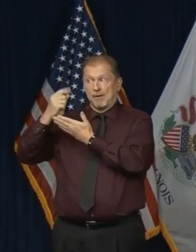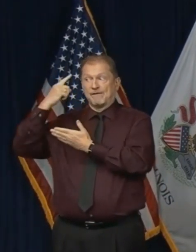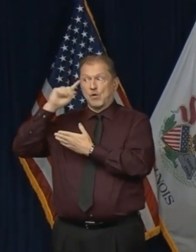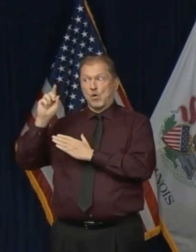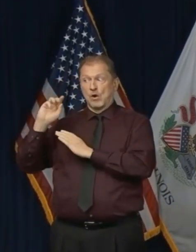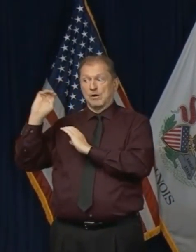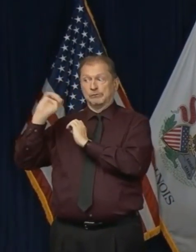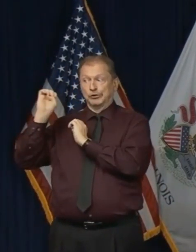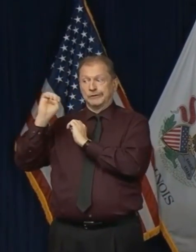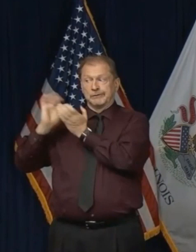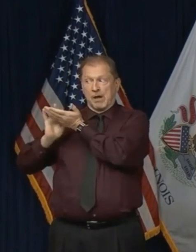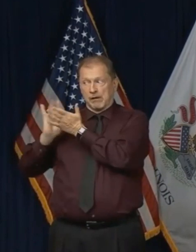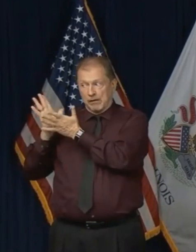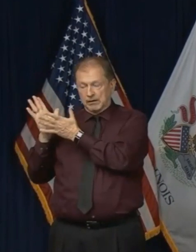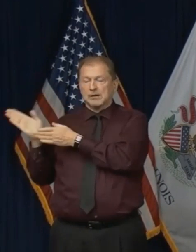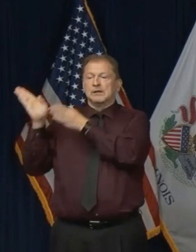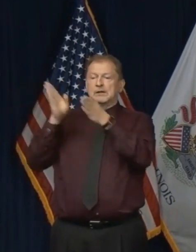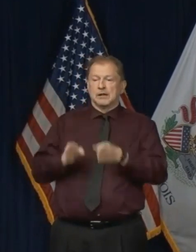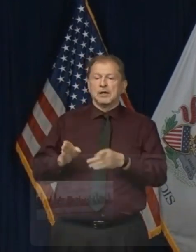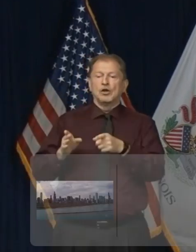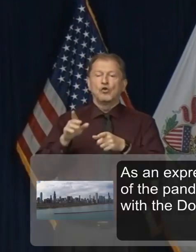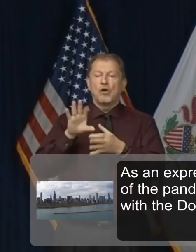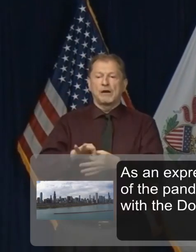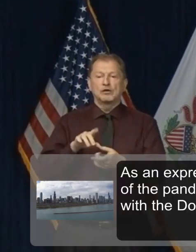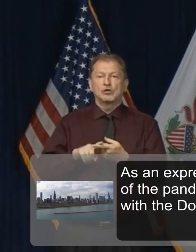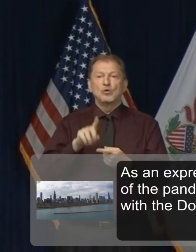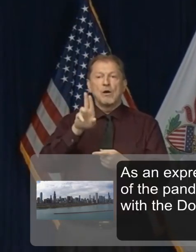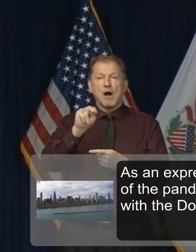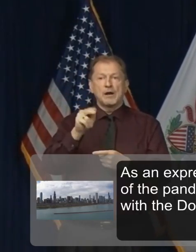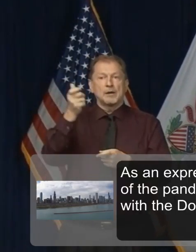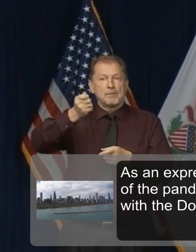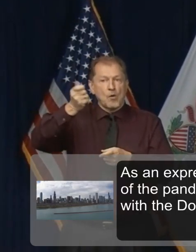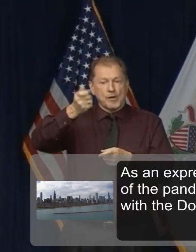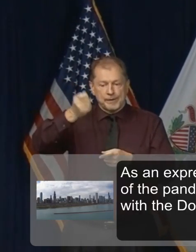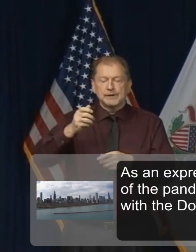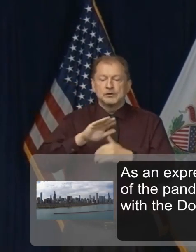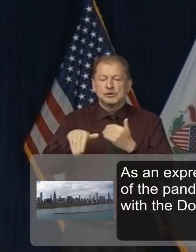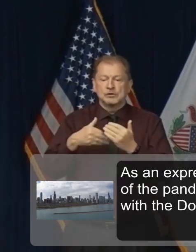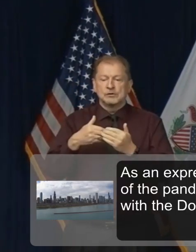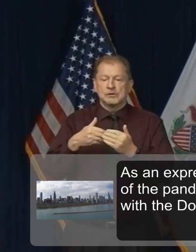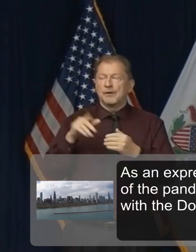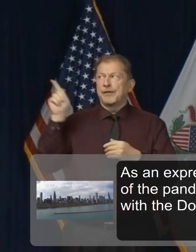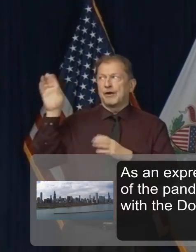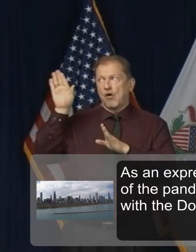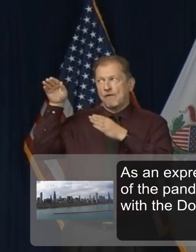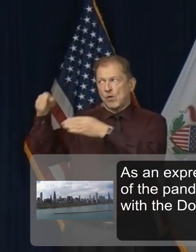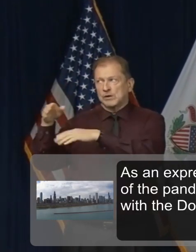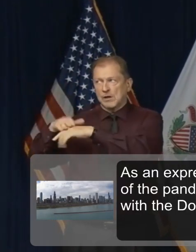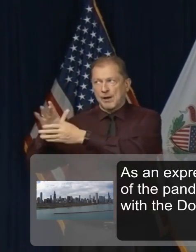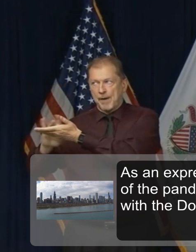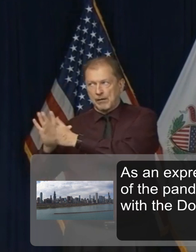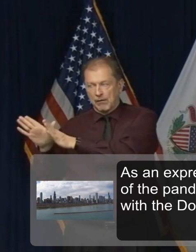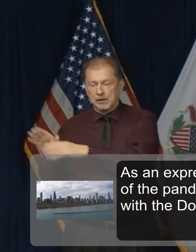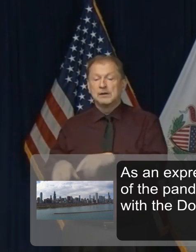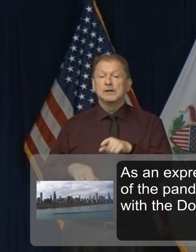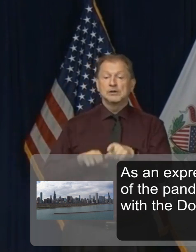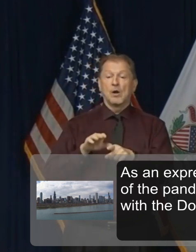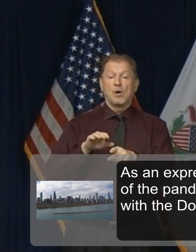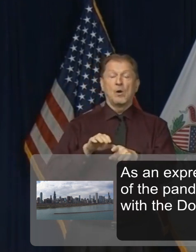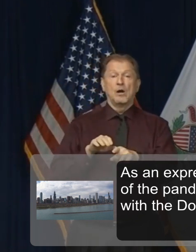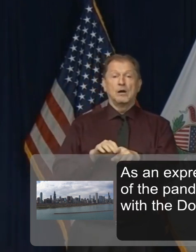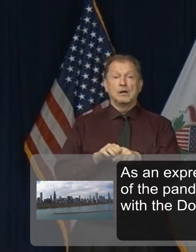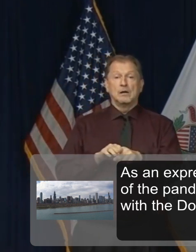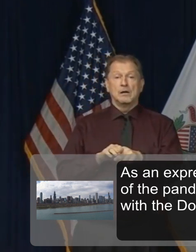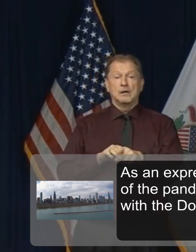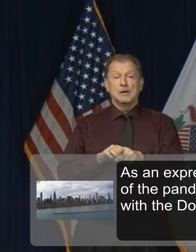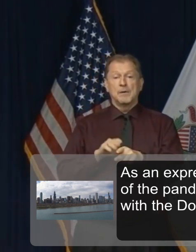in terms of personnel anyway. And right now it's all focused on the medical staffing and health care